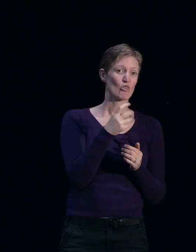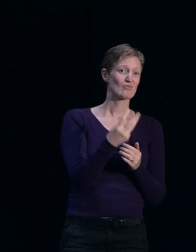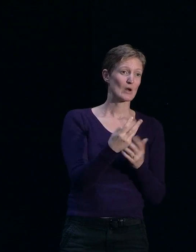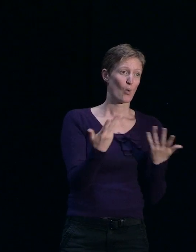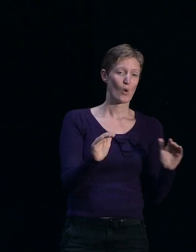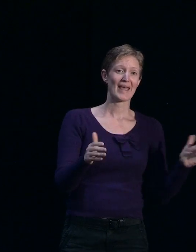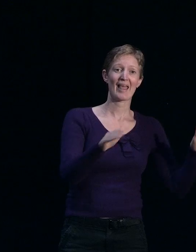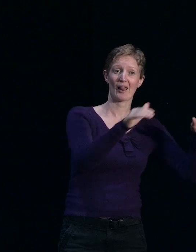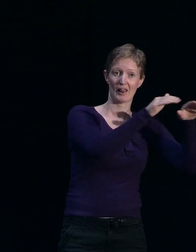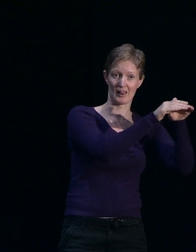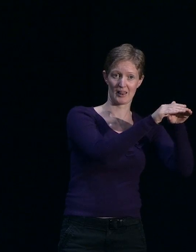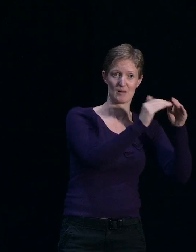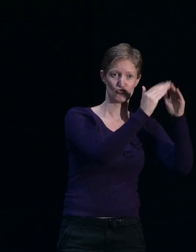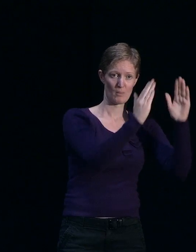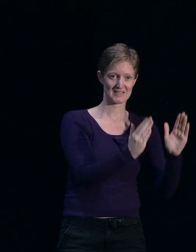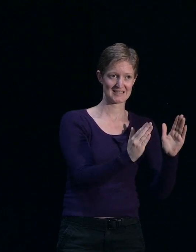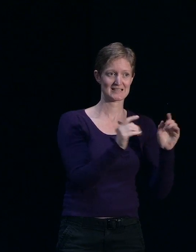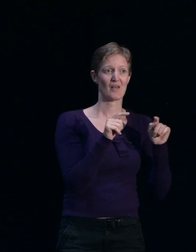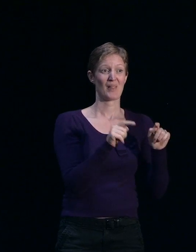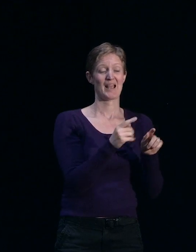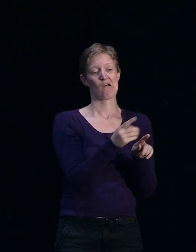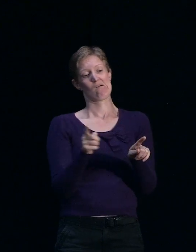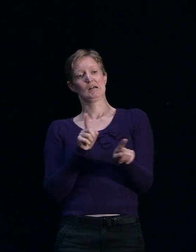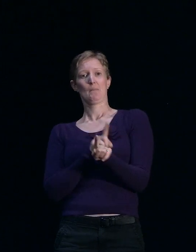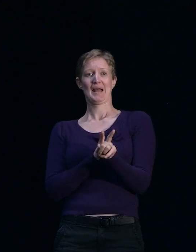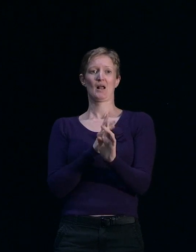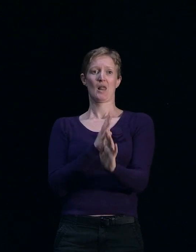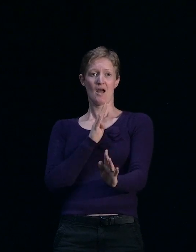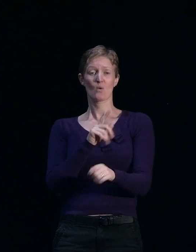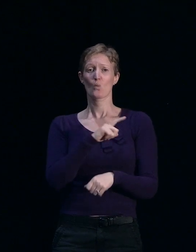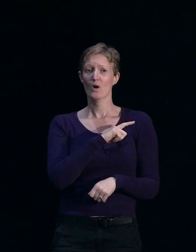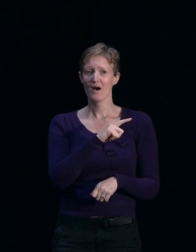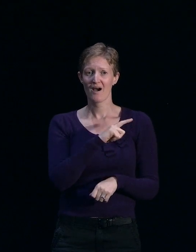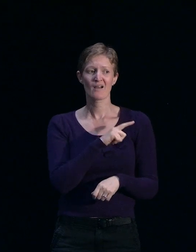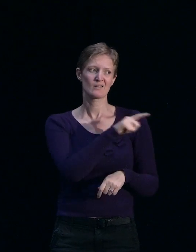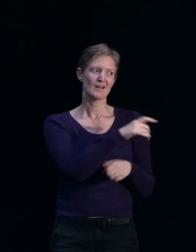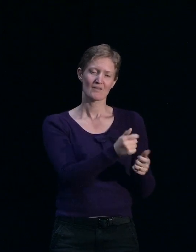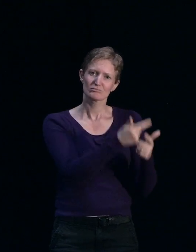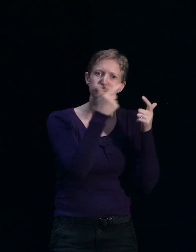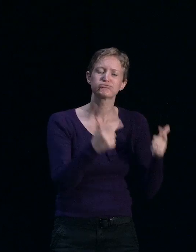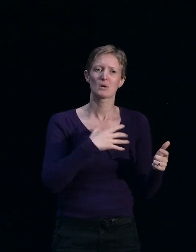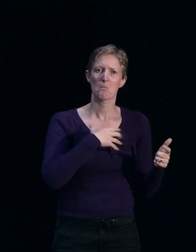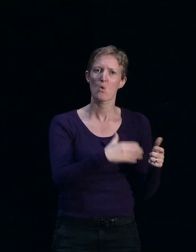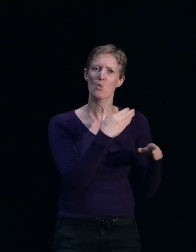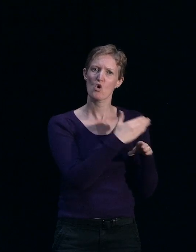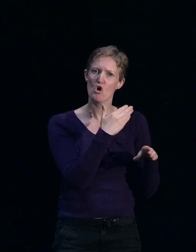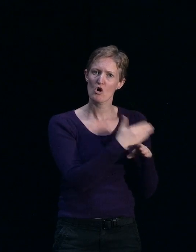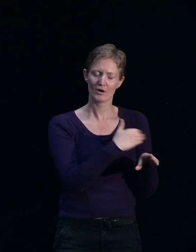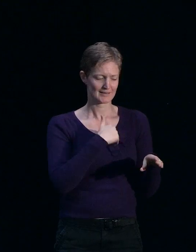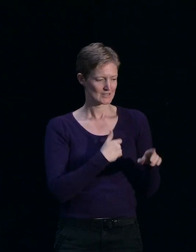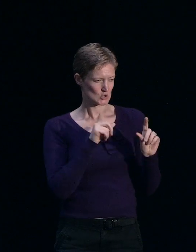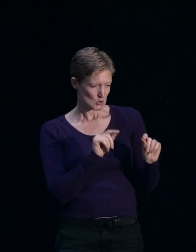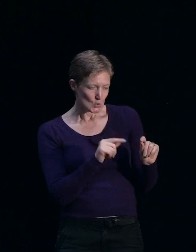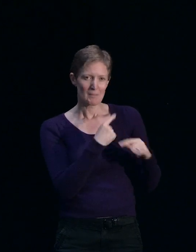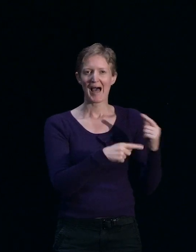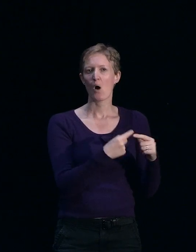more at the middle to the back end of programs is simply there's a lot more work that needs to be done around the consent process, the